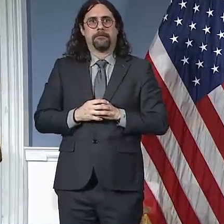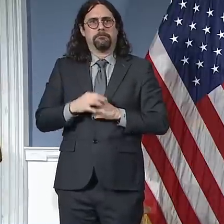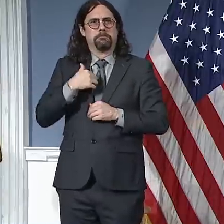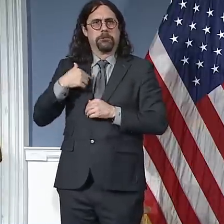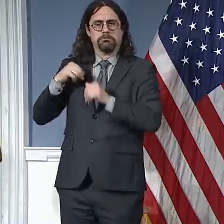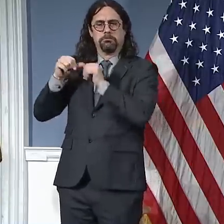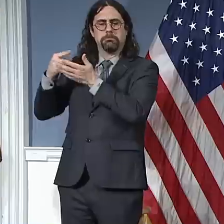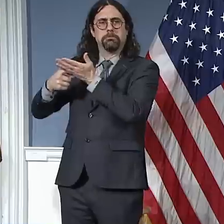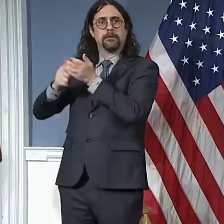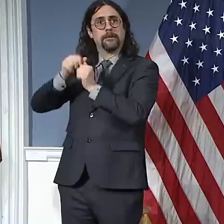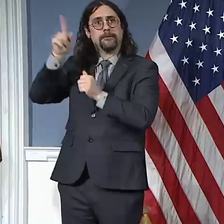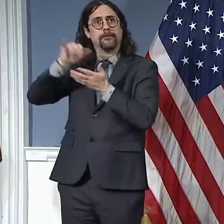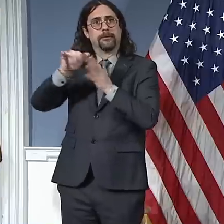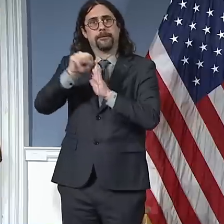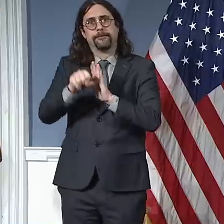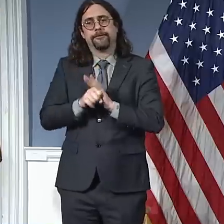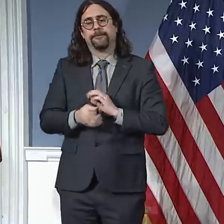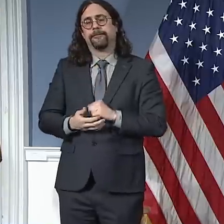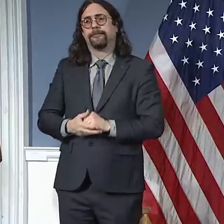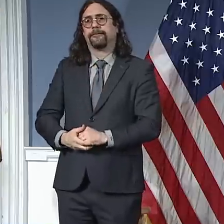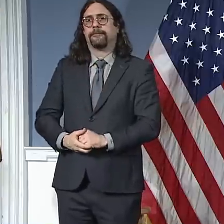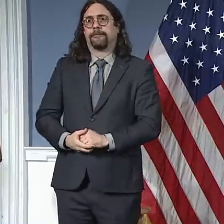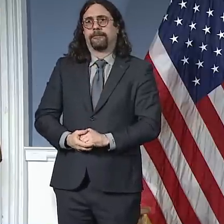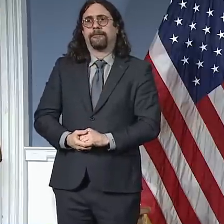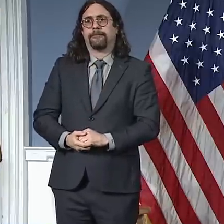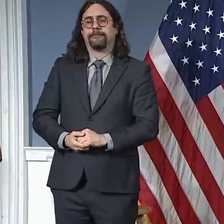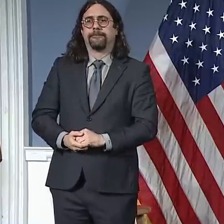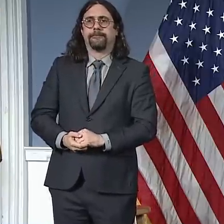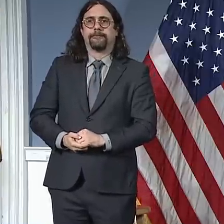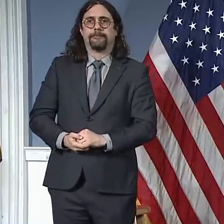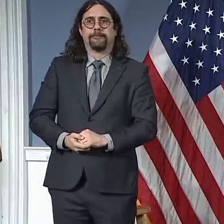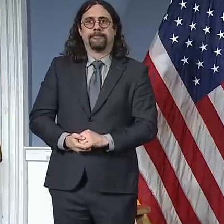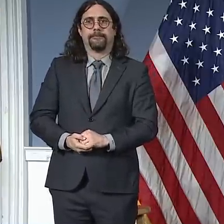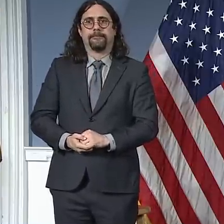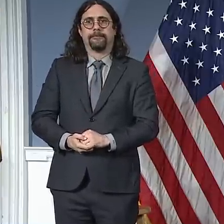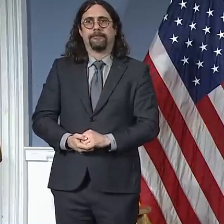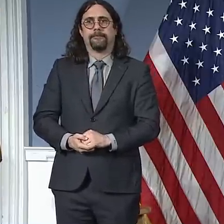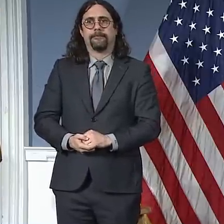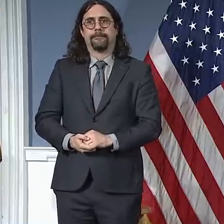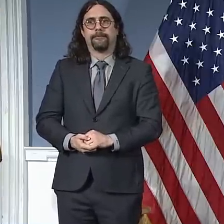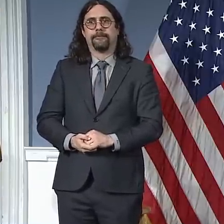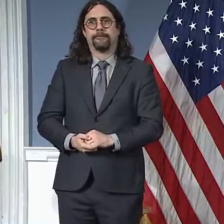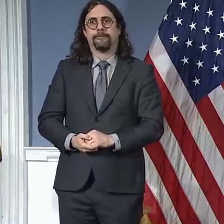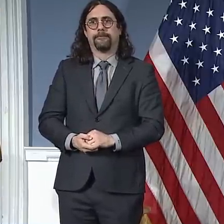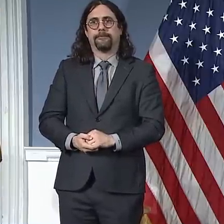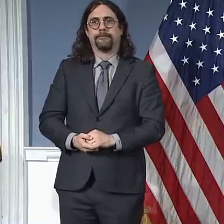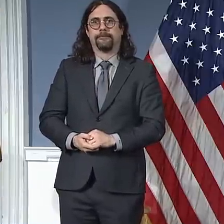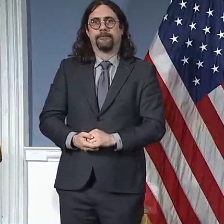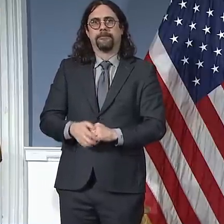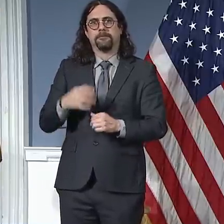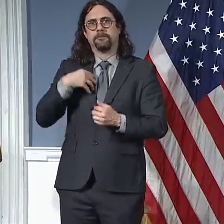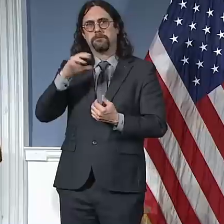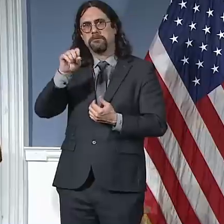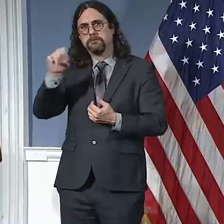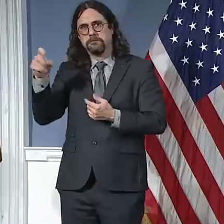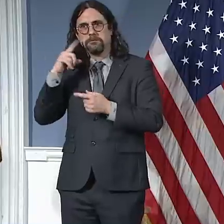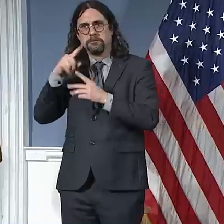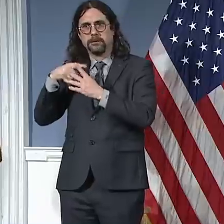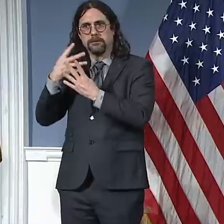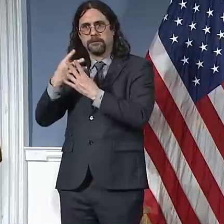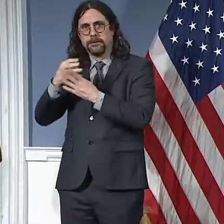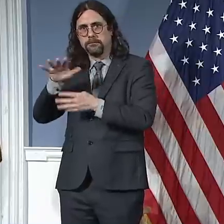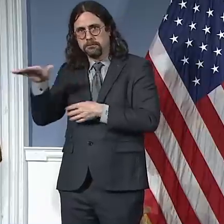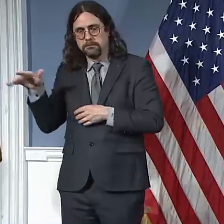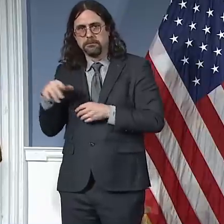words in Spanish, and then we will start taking media questions. I know we're going to have Dr. Oxiris